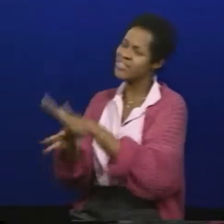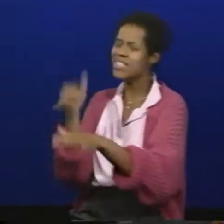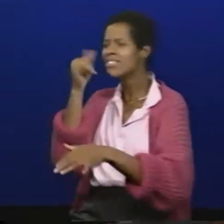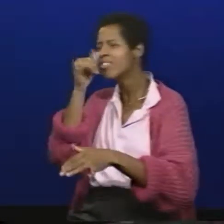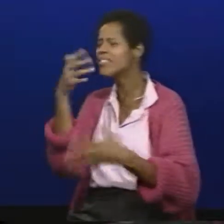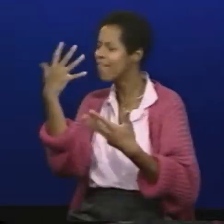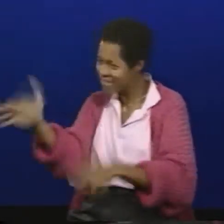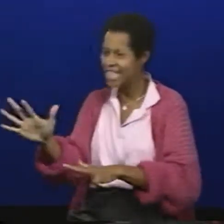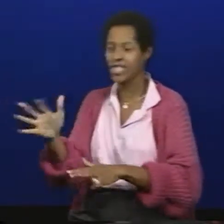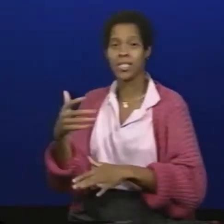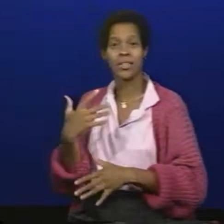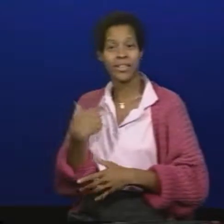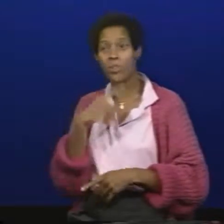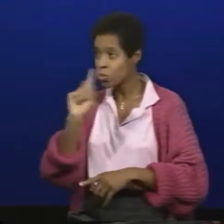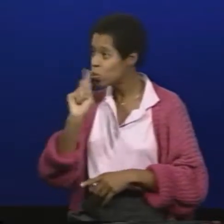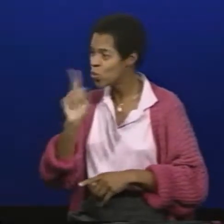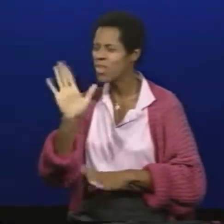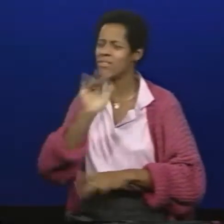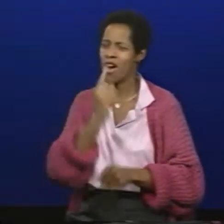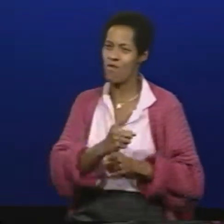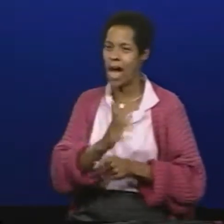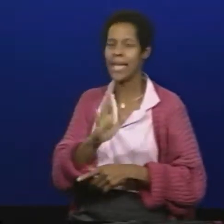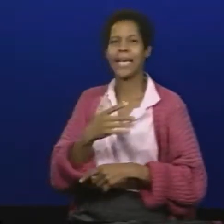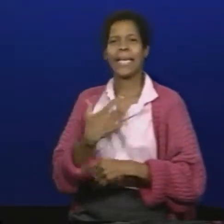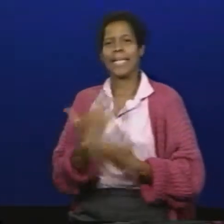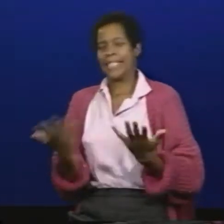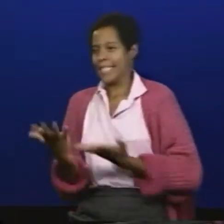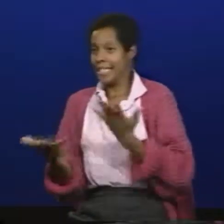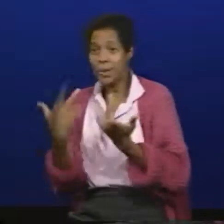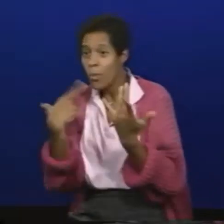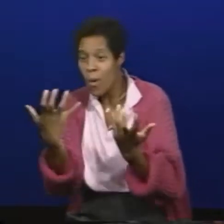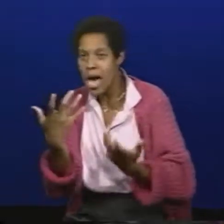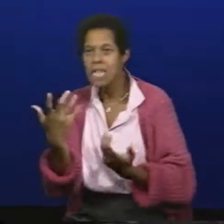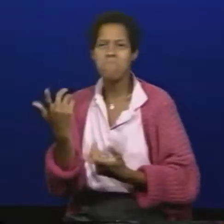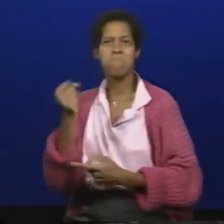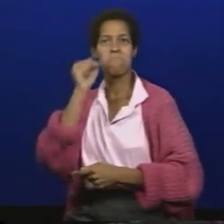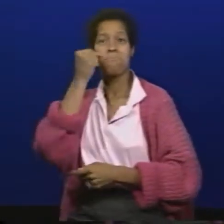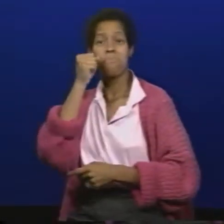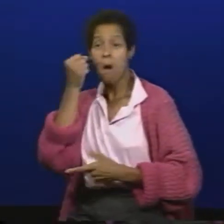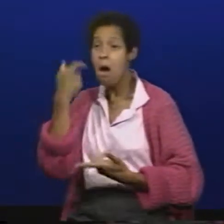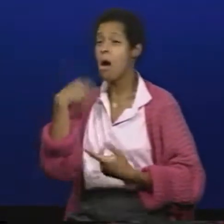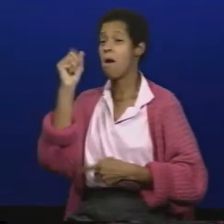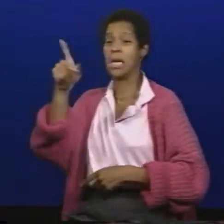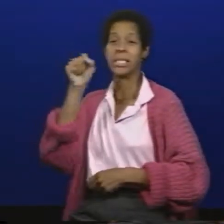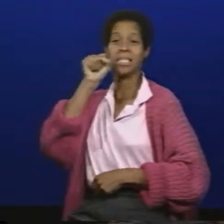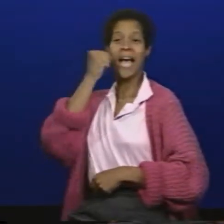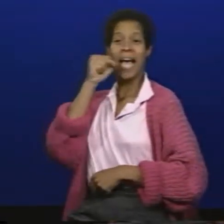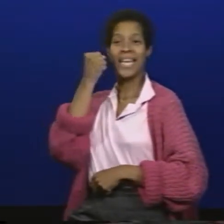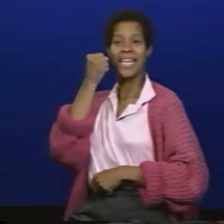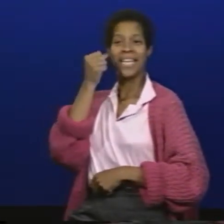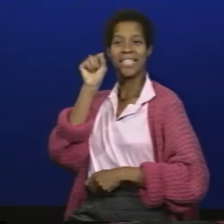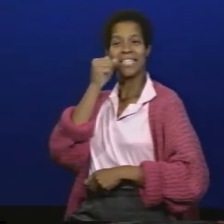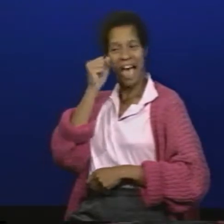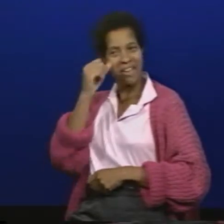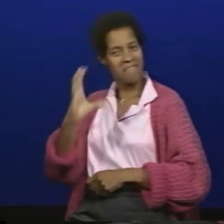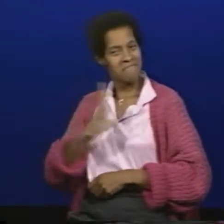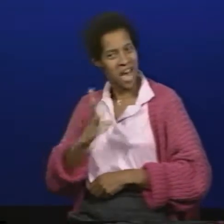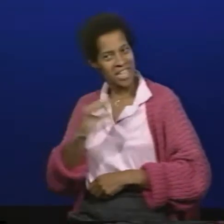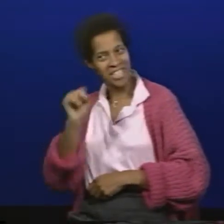but I didn't like that one because it was silly and also I didn't feel comfortable with it so then they gave me another name